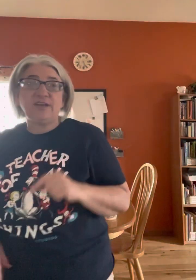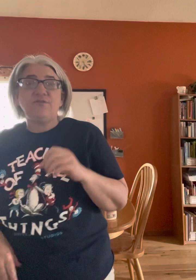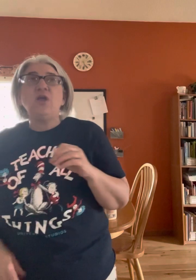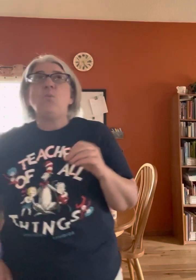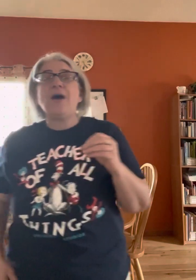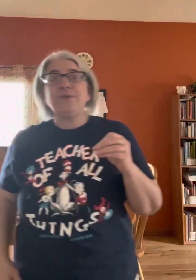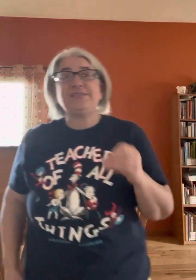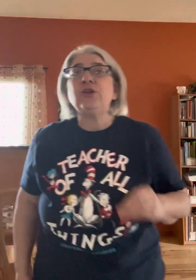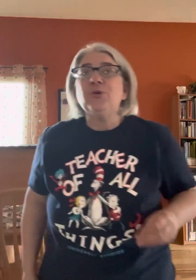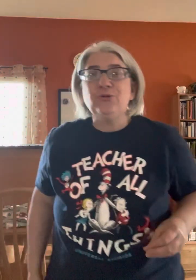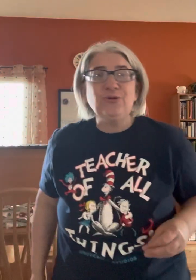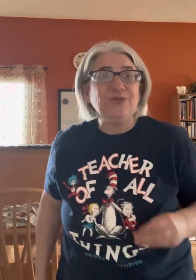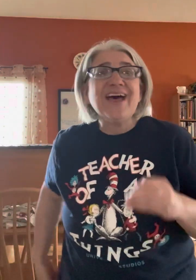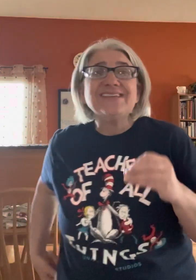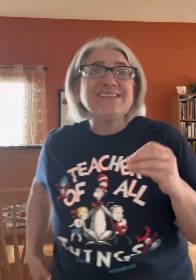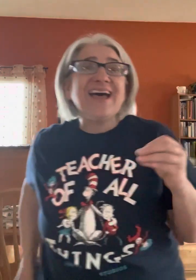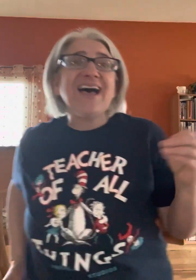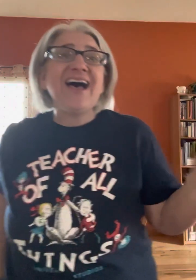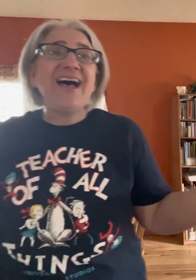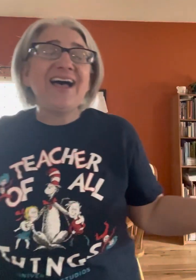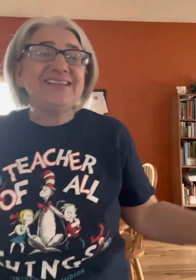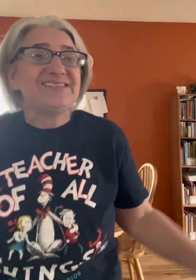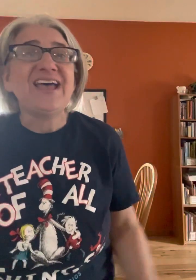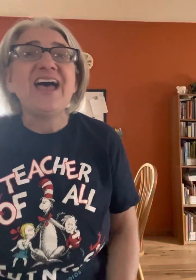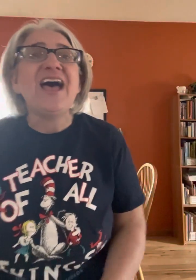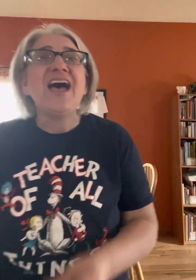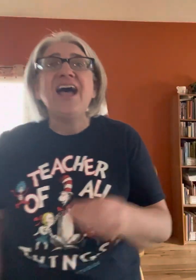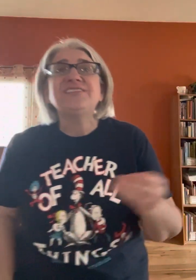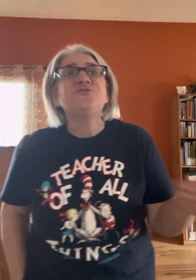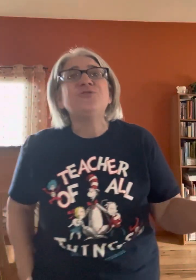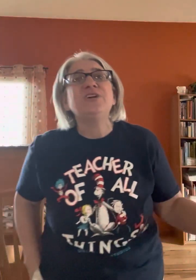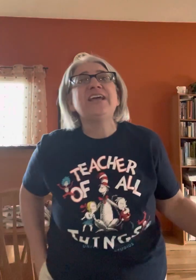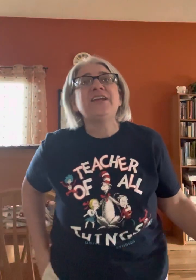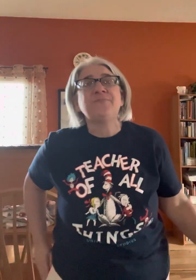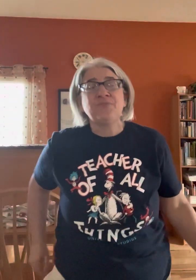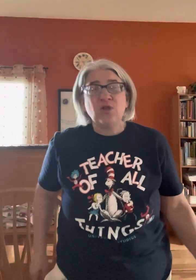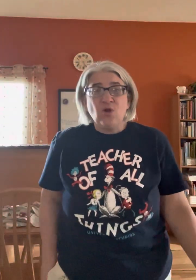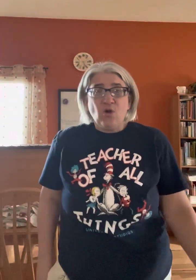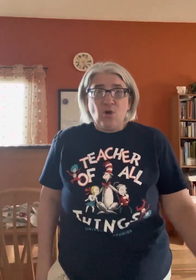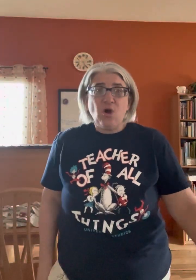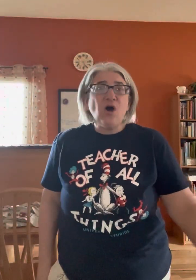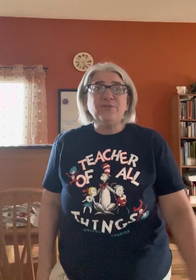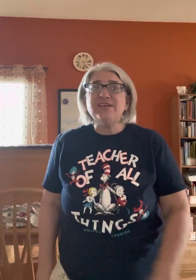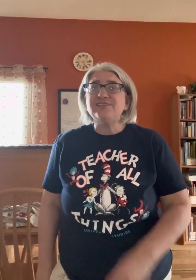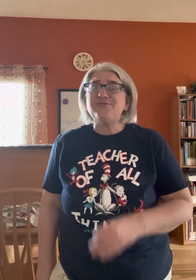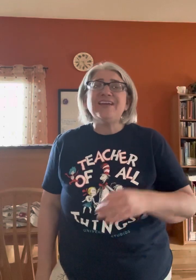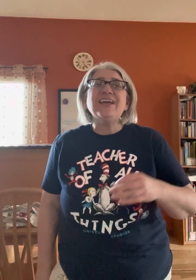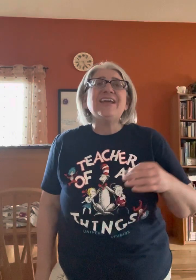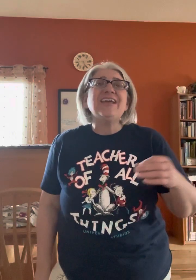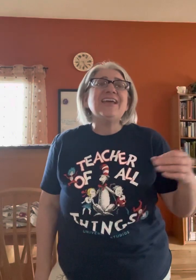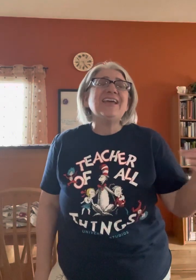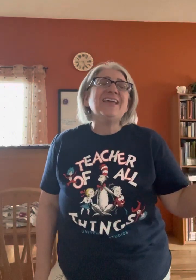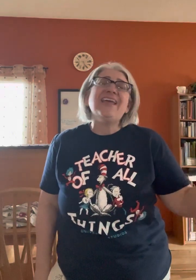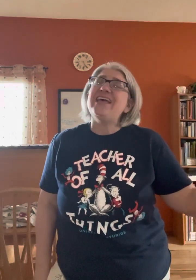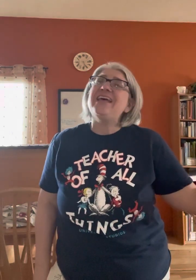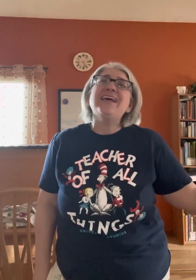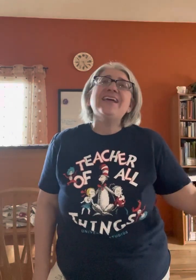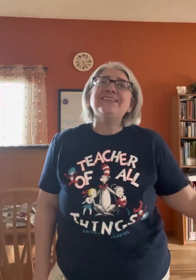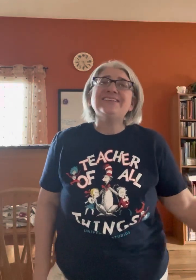of while we sing, who the sun sets free, hope is free indeed.